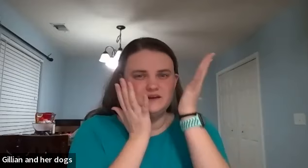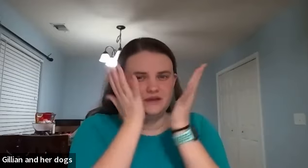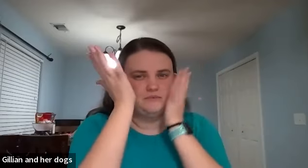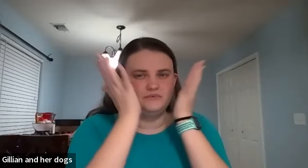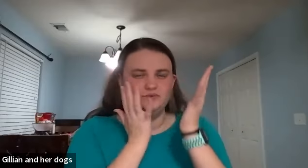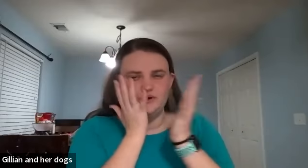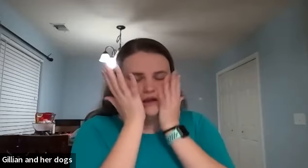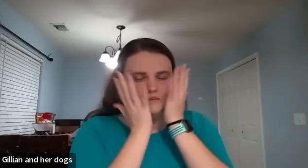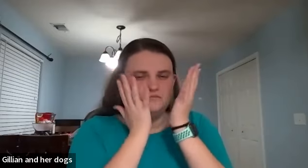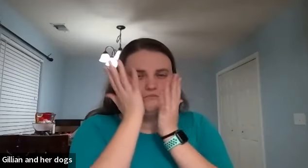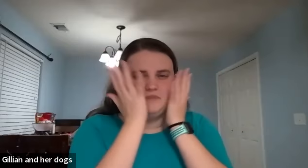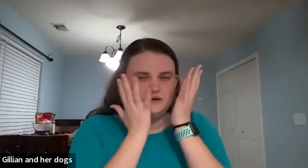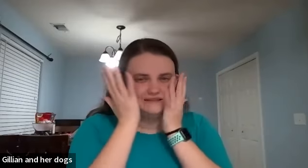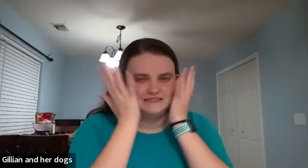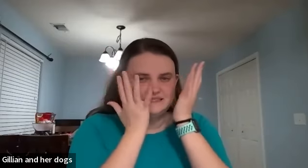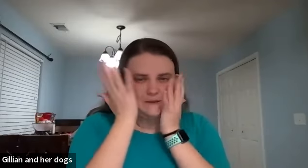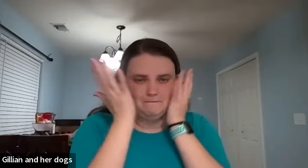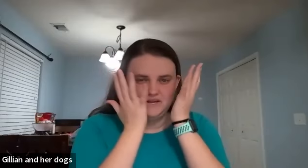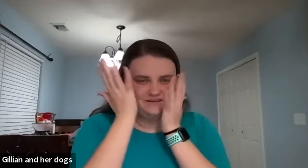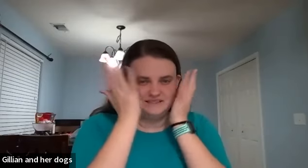is coming up embarrassed embarrassed